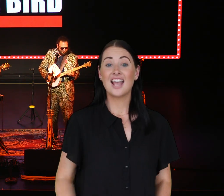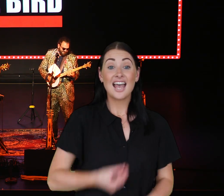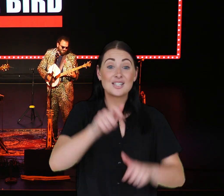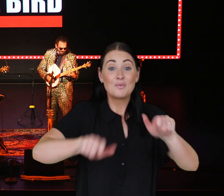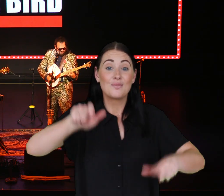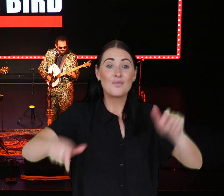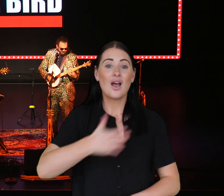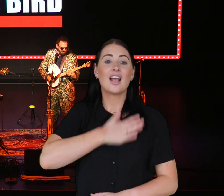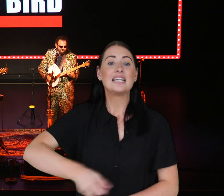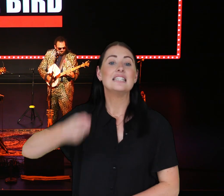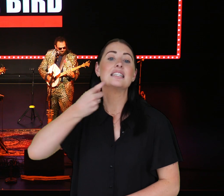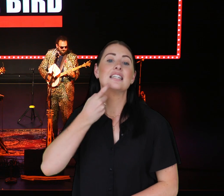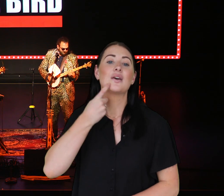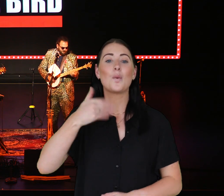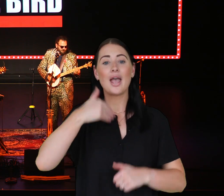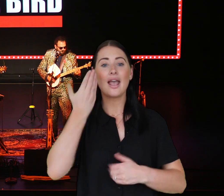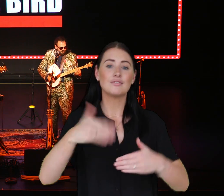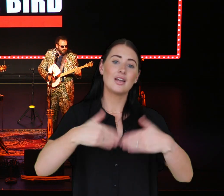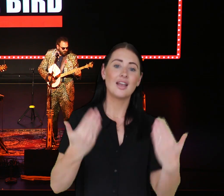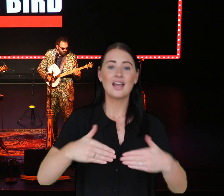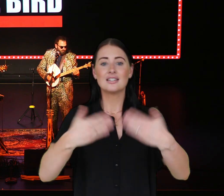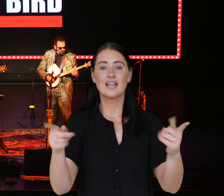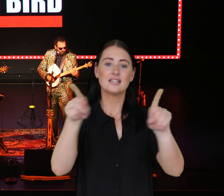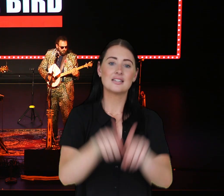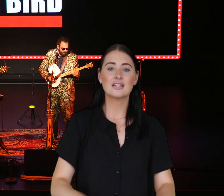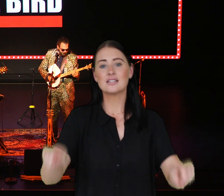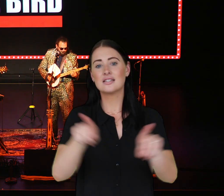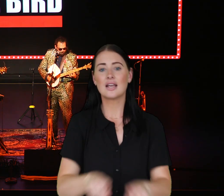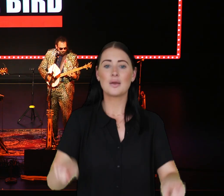People like an easy road for every day's the same